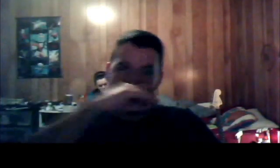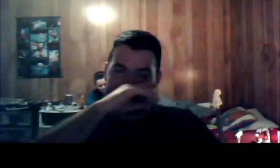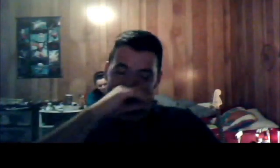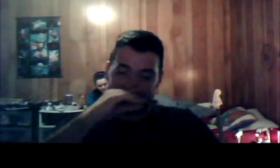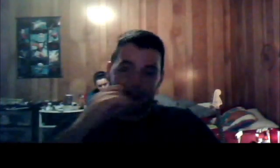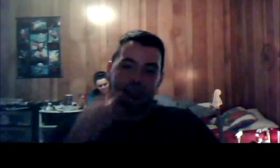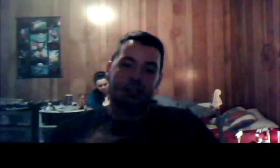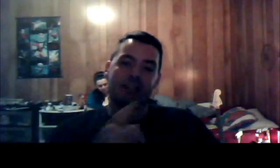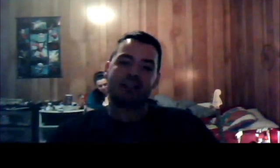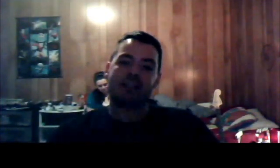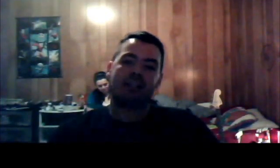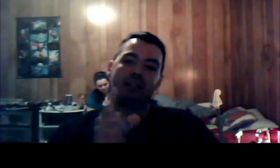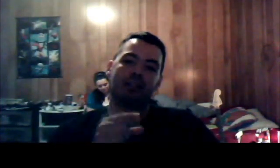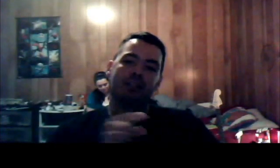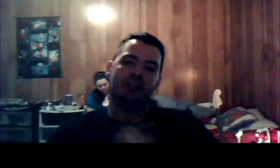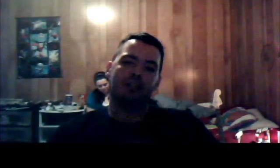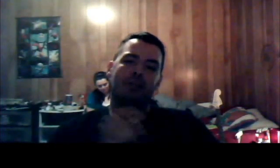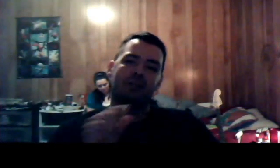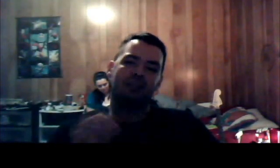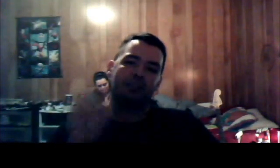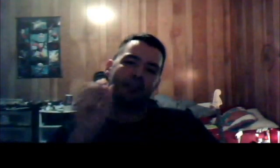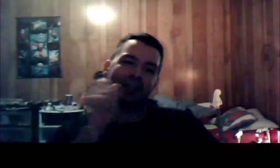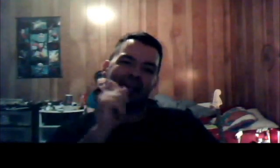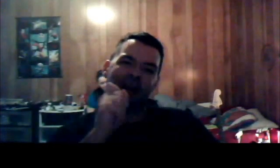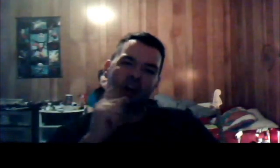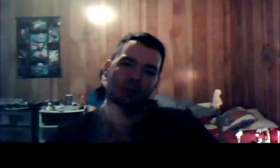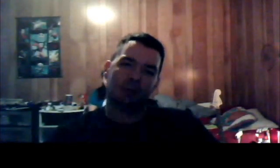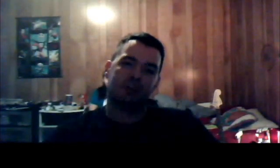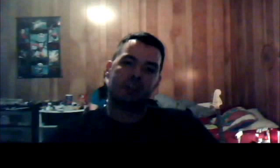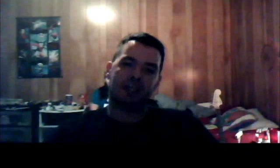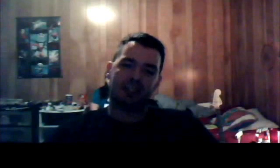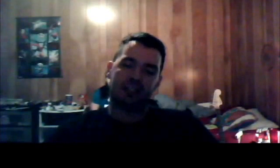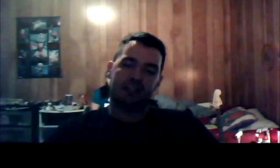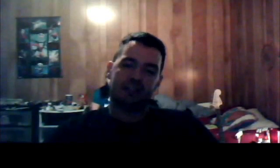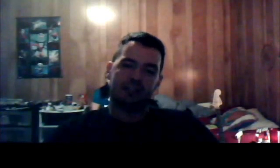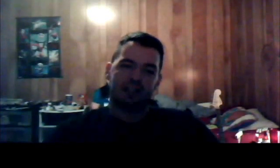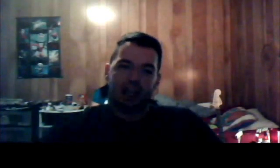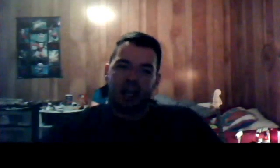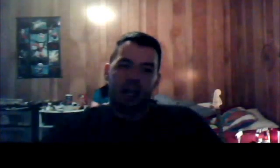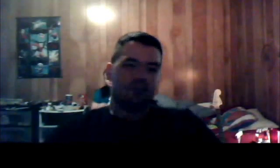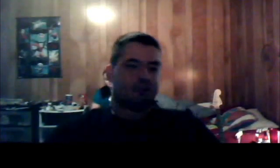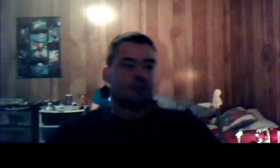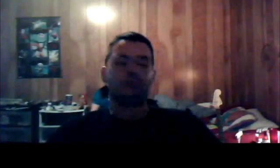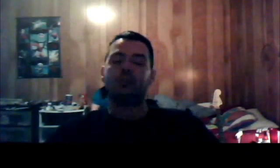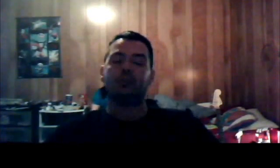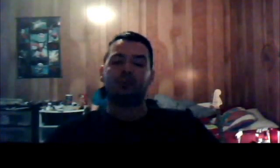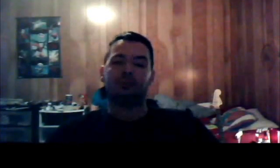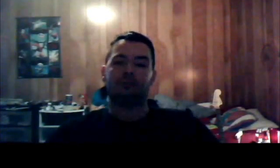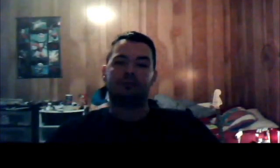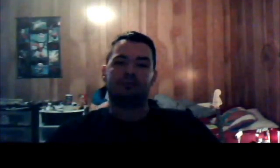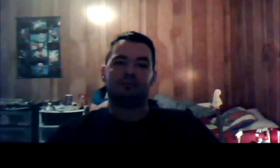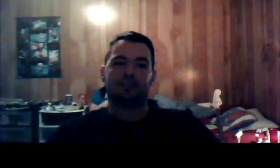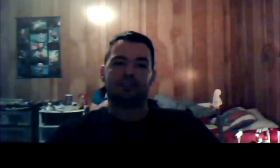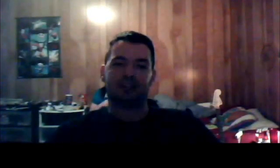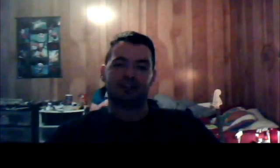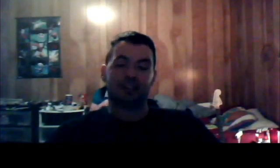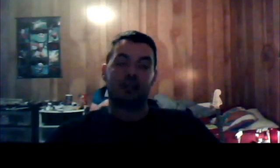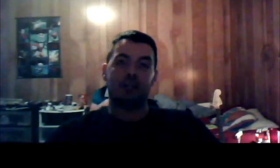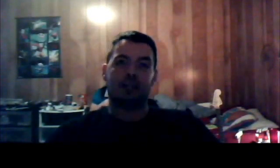it says, like I said, let me tell you about the time that I almost died. I thought that was cool. Because I was like, okay.